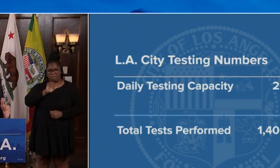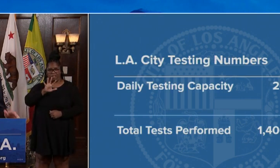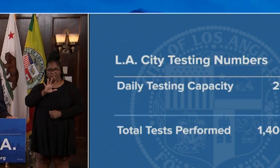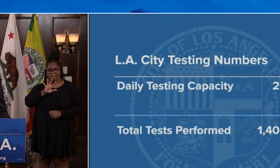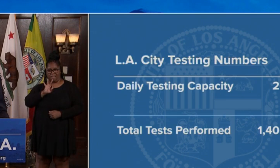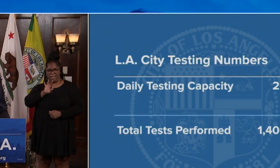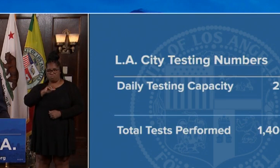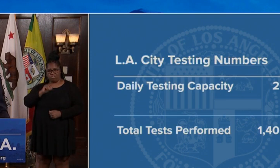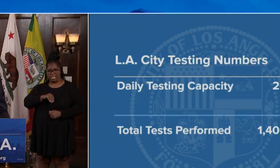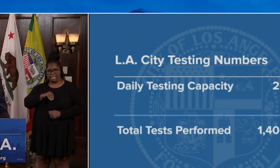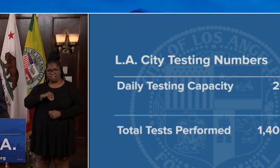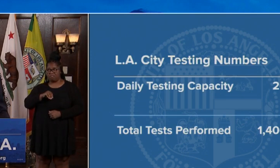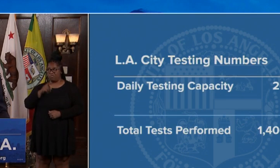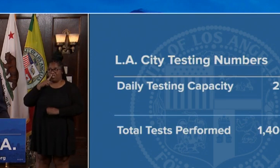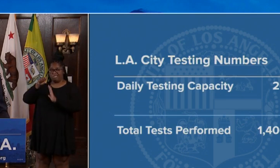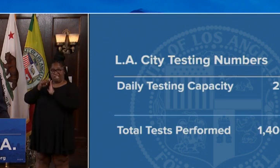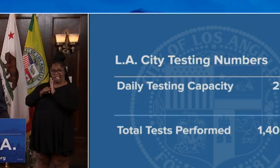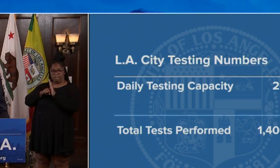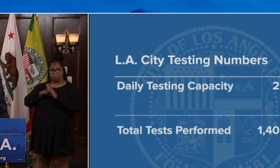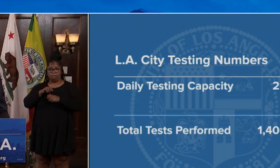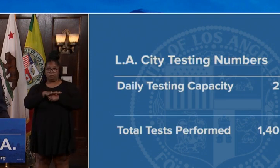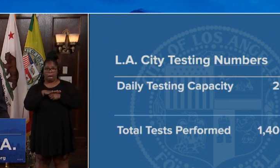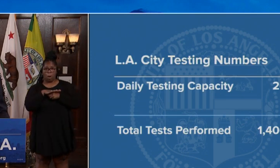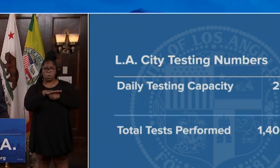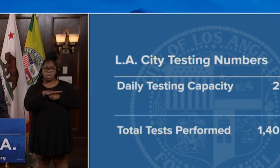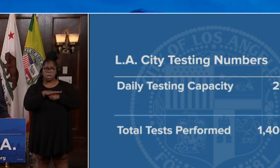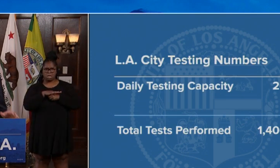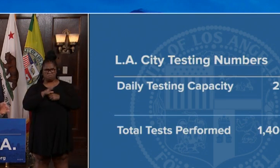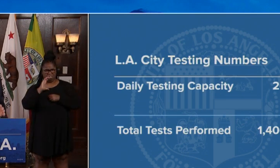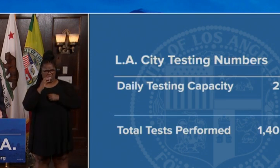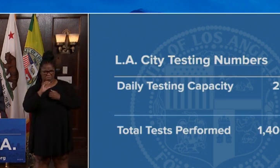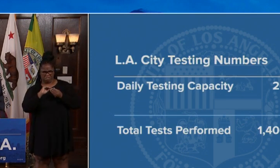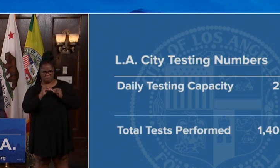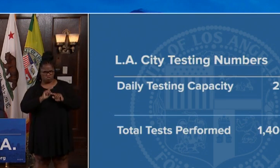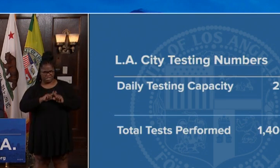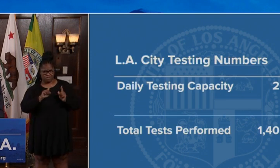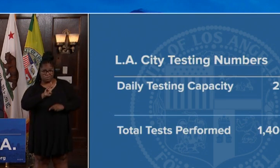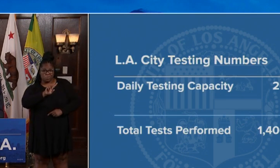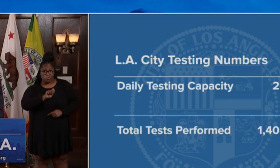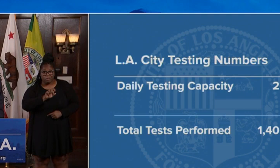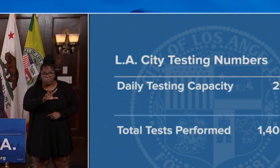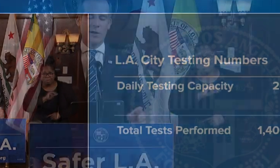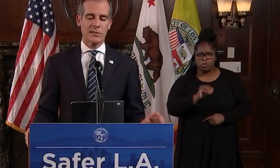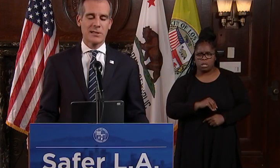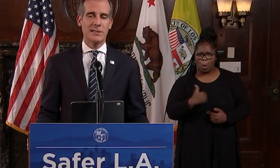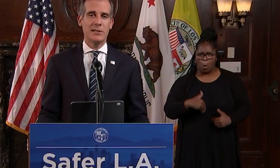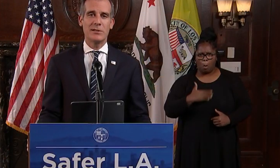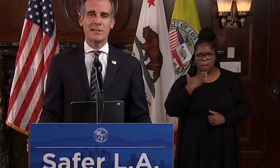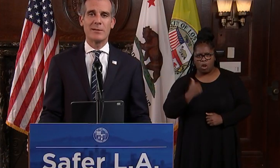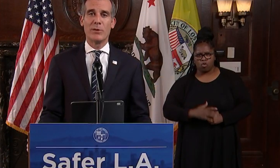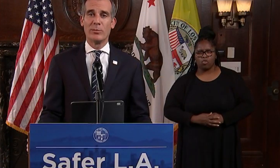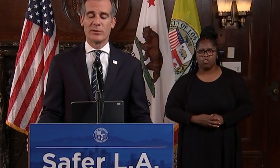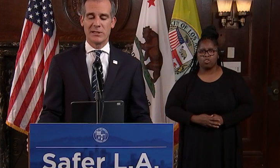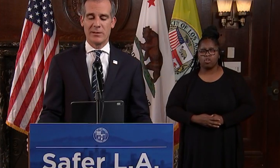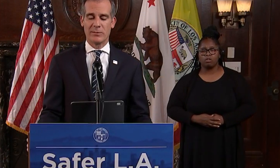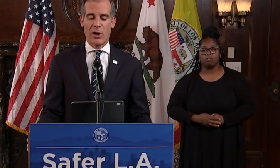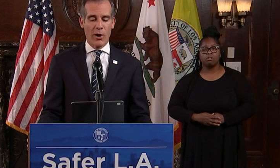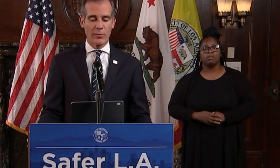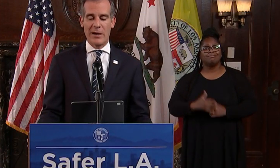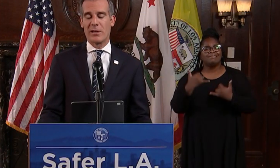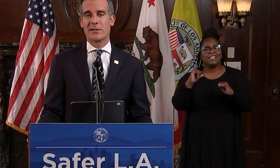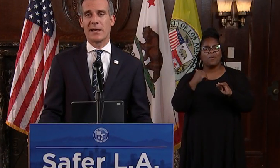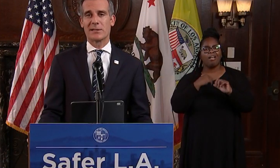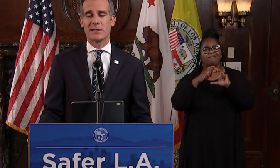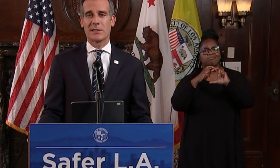county is tracking that even lower, as low as 2.3 percent in recent days. We also continue to send mobile teams